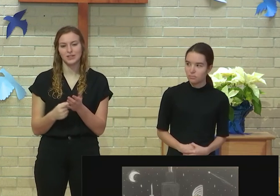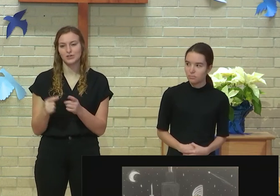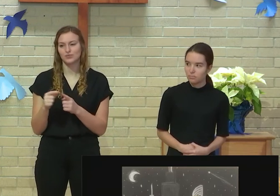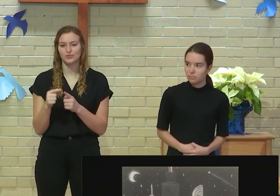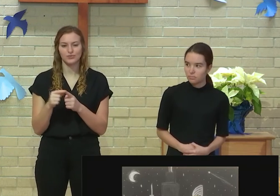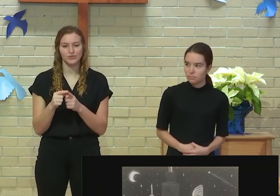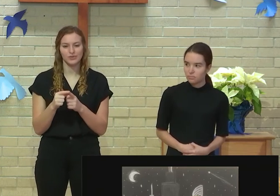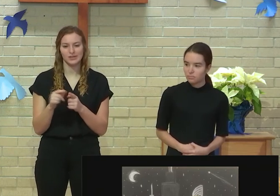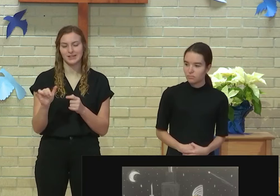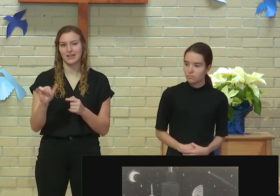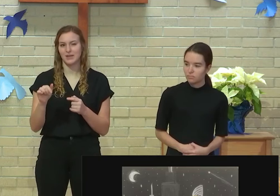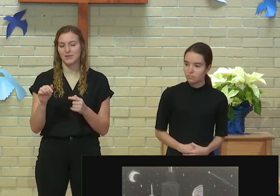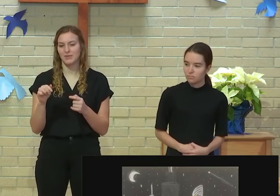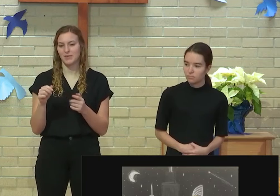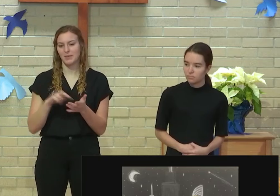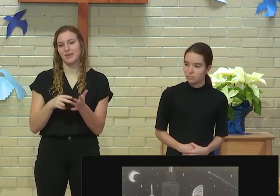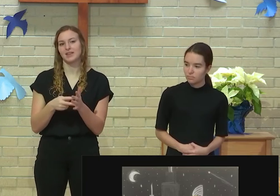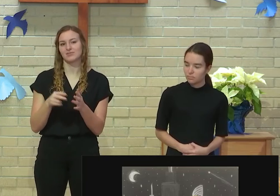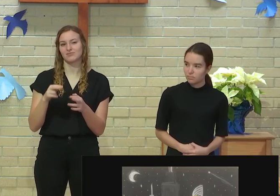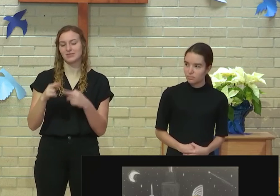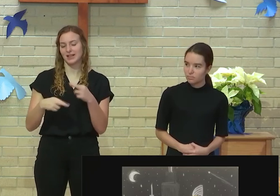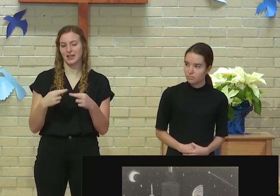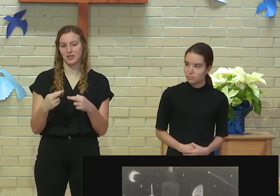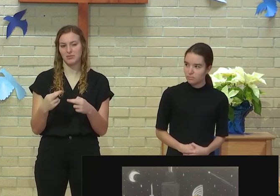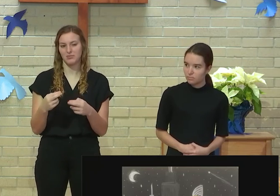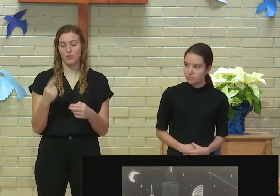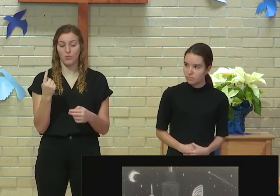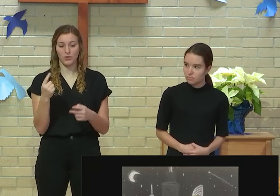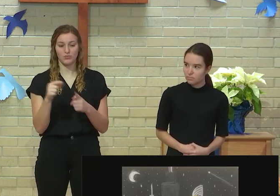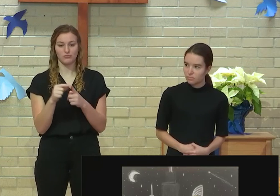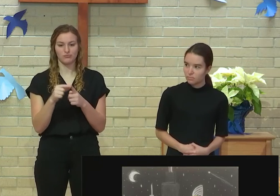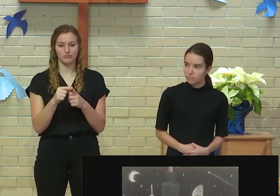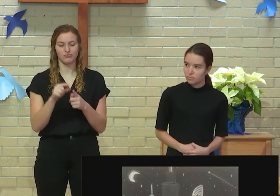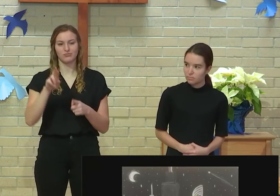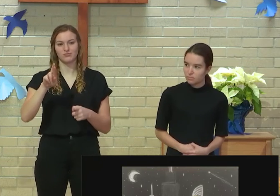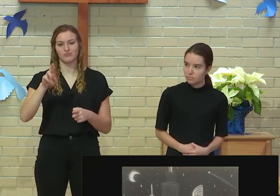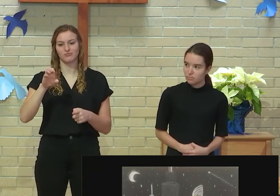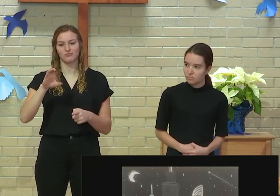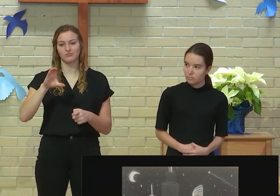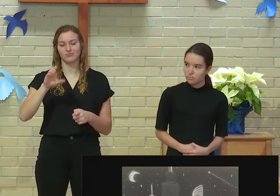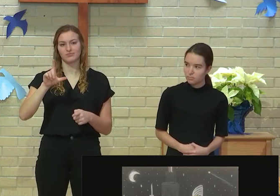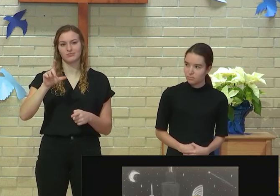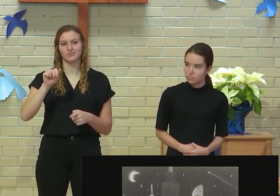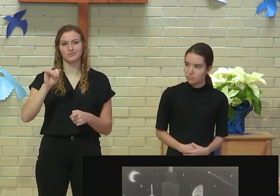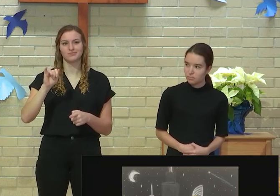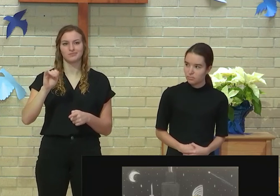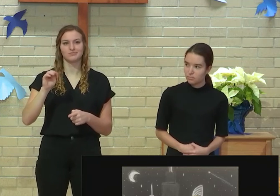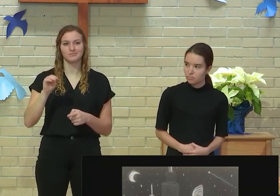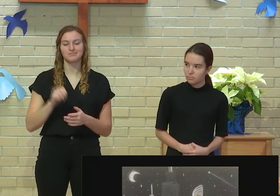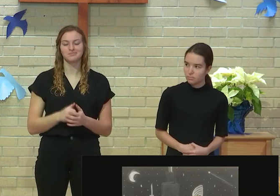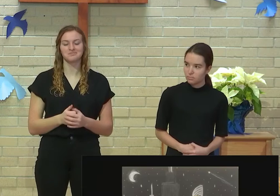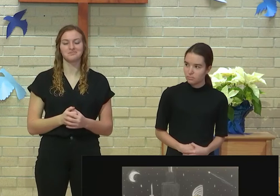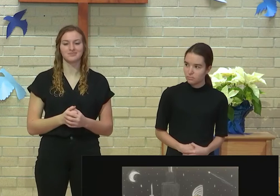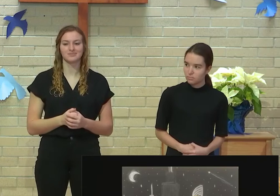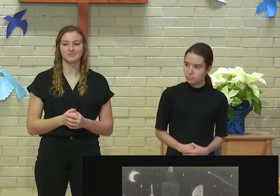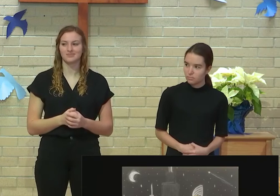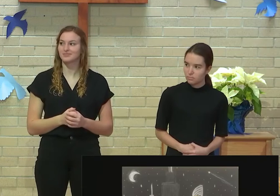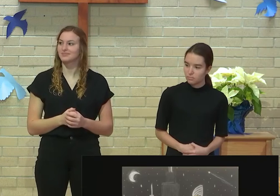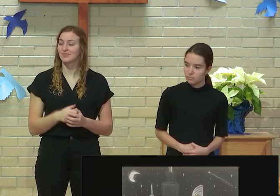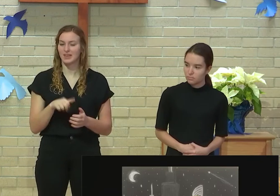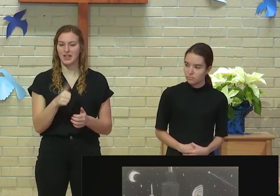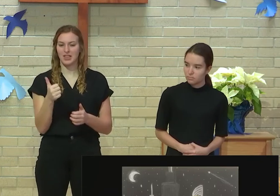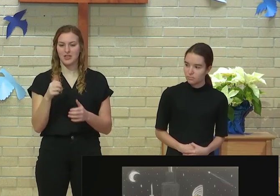in thinking of recycled. And one of the words was reclaiming. And I thought of a research project I did for a different